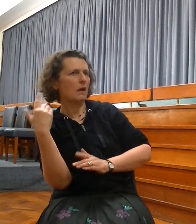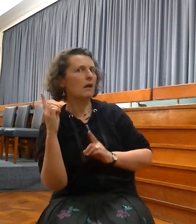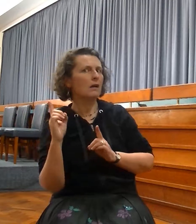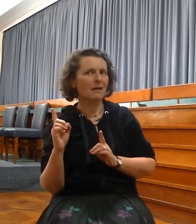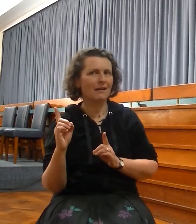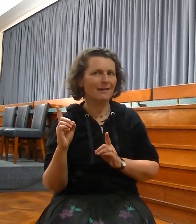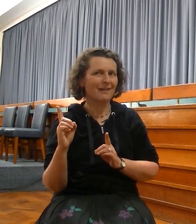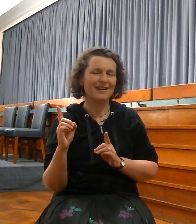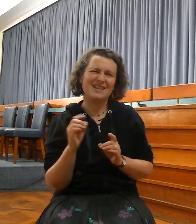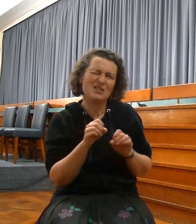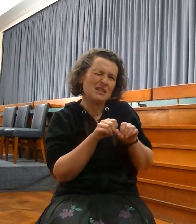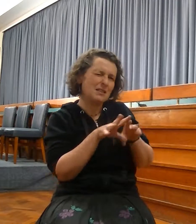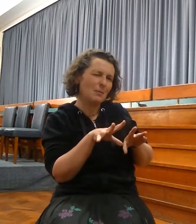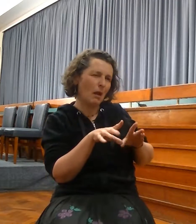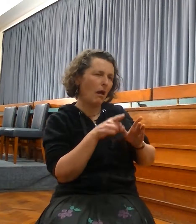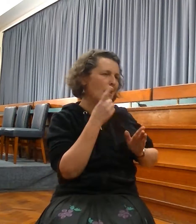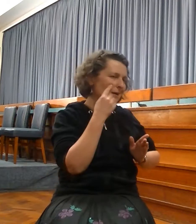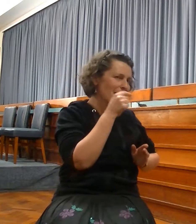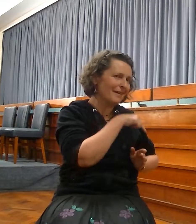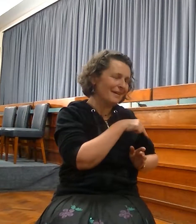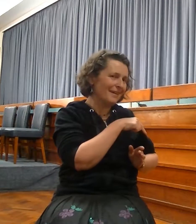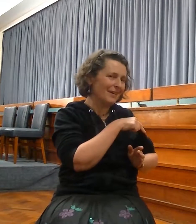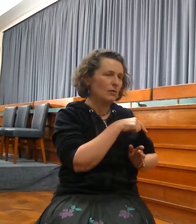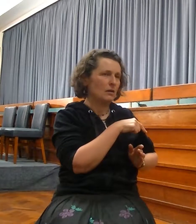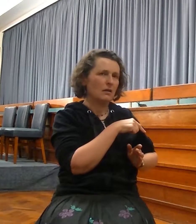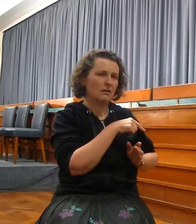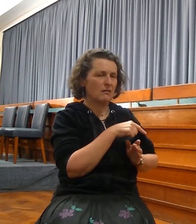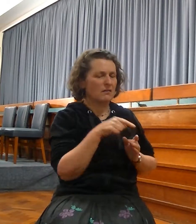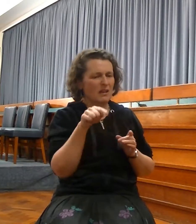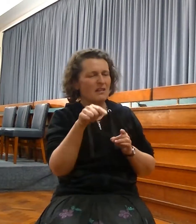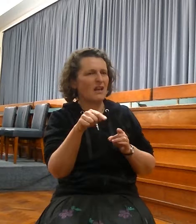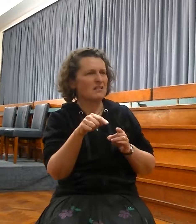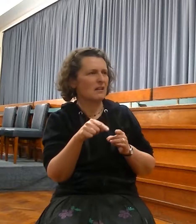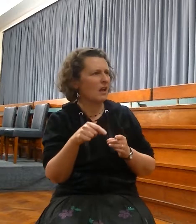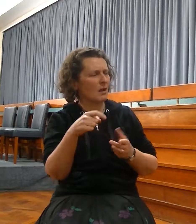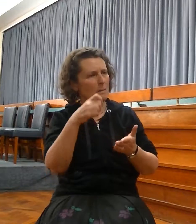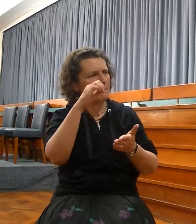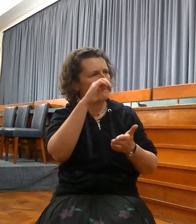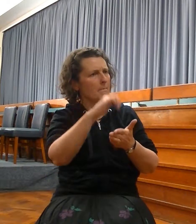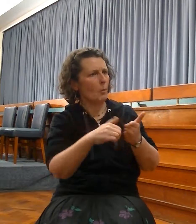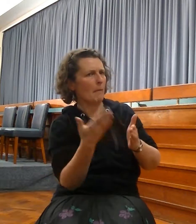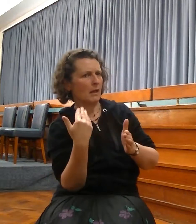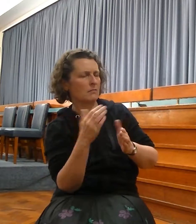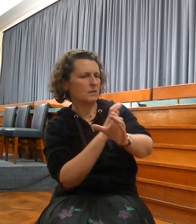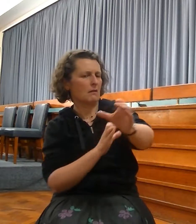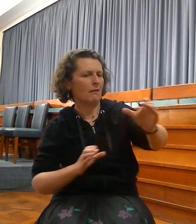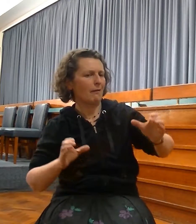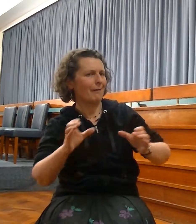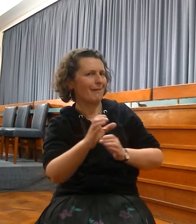Jeremiah comes, to the language of atonement, a ransom paid, a redemption price, to